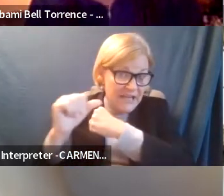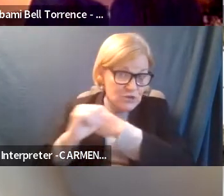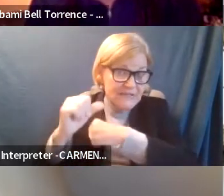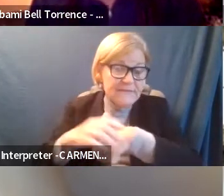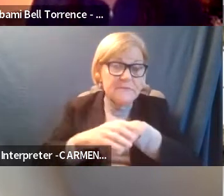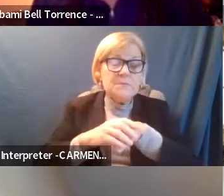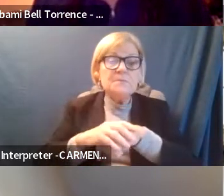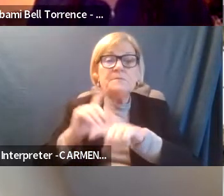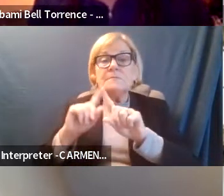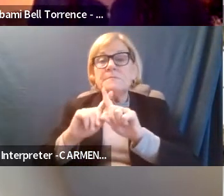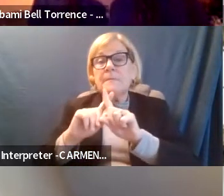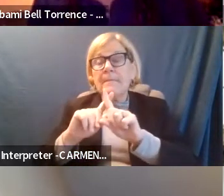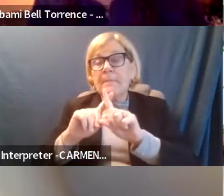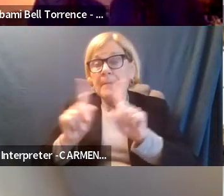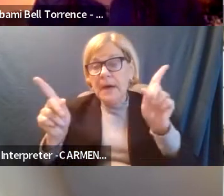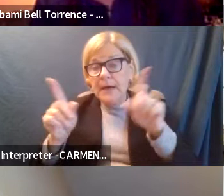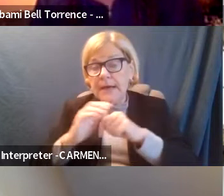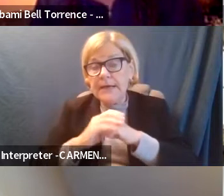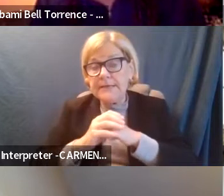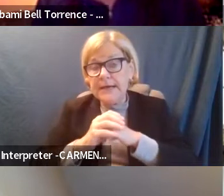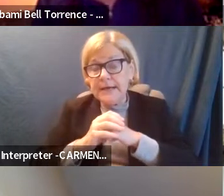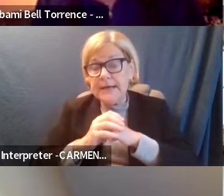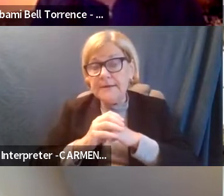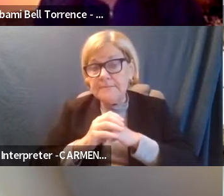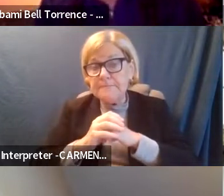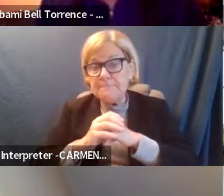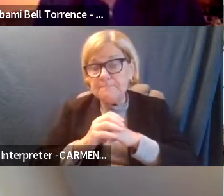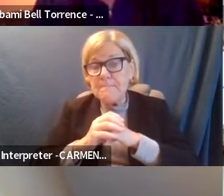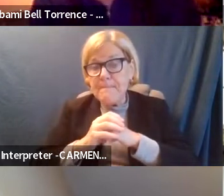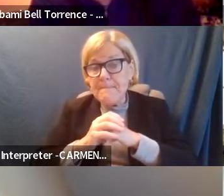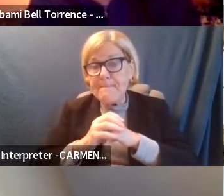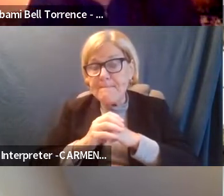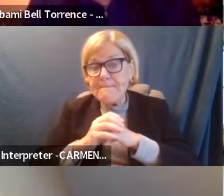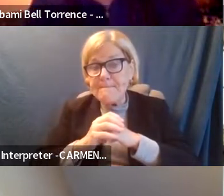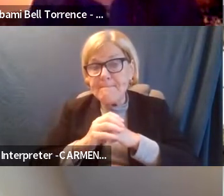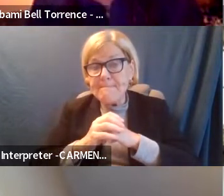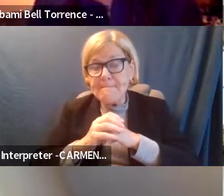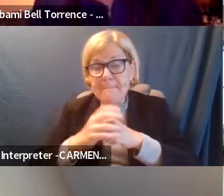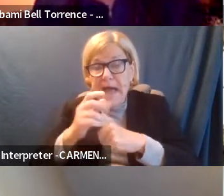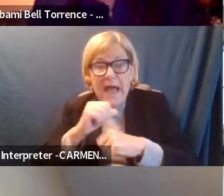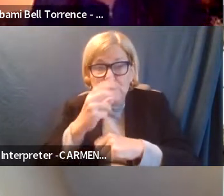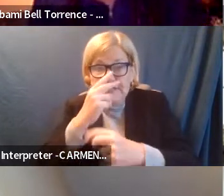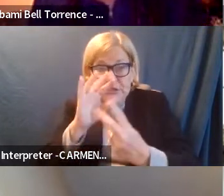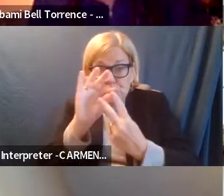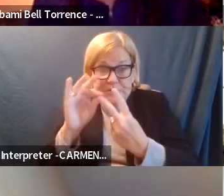but I don't see any alternative.